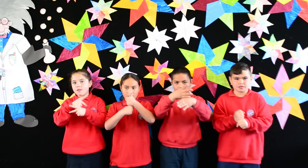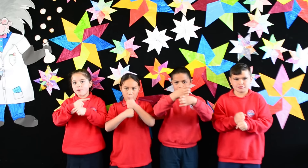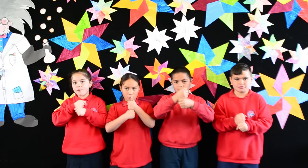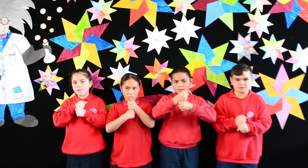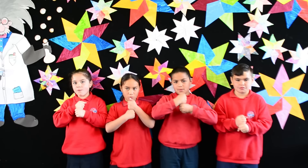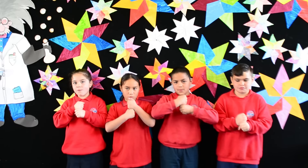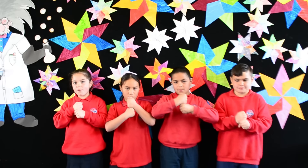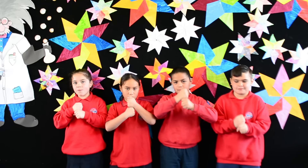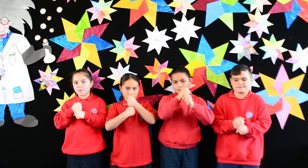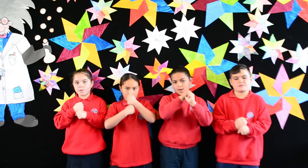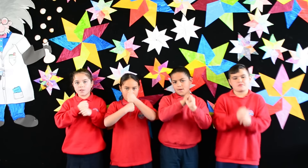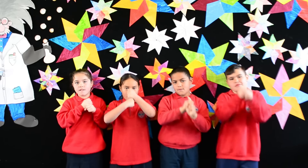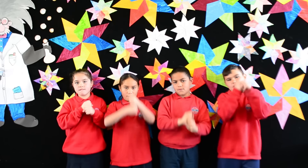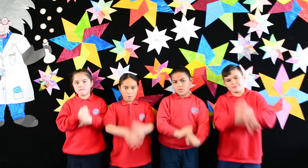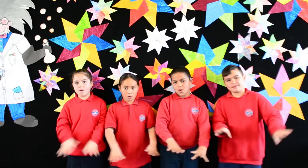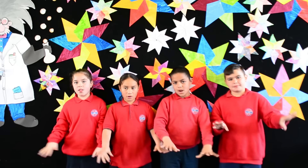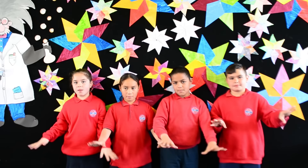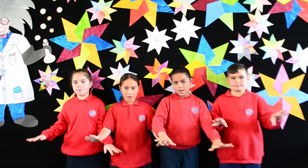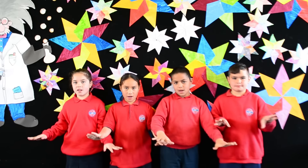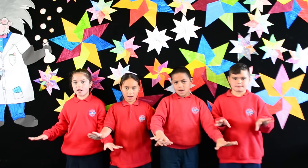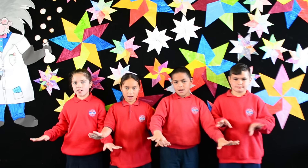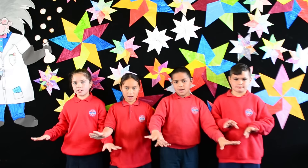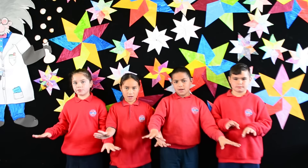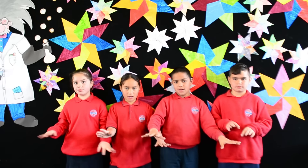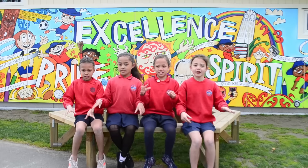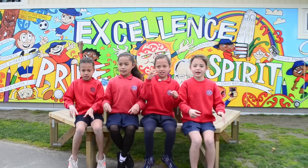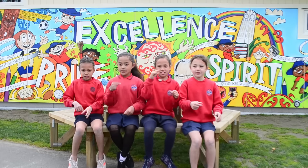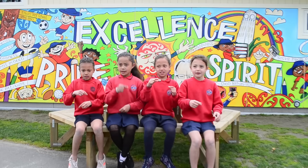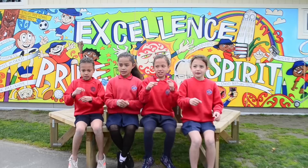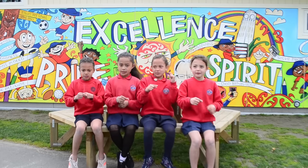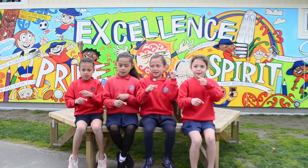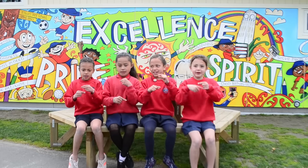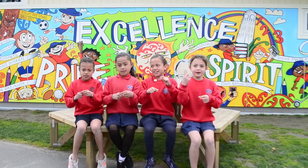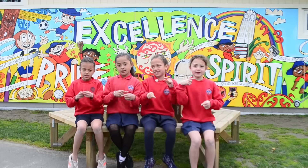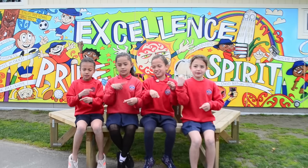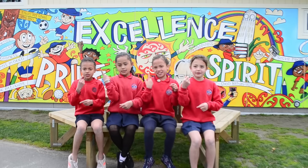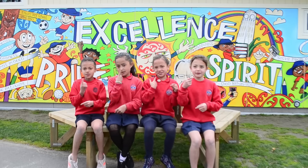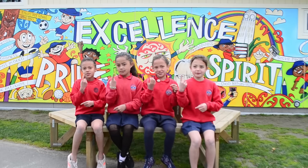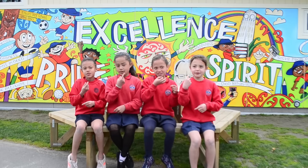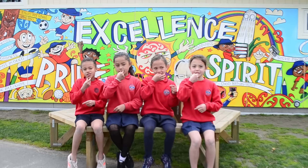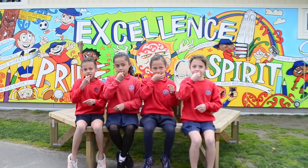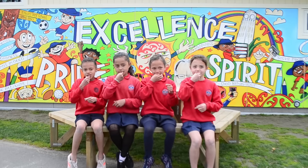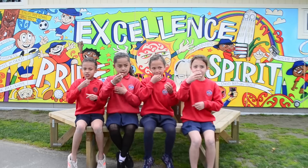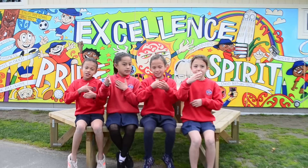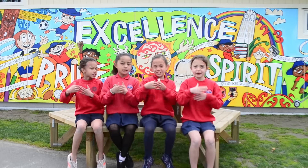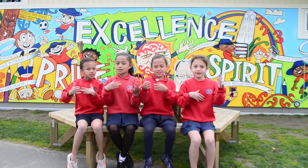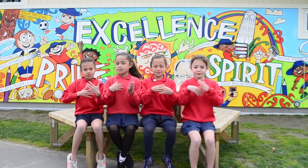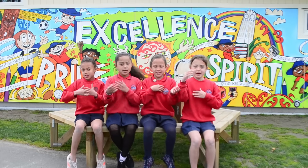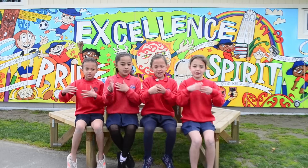hold for the part Little by little, someone blows a whistle It don't